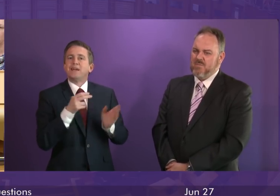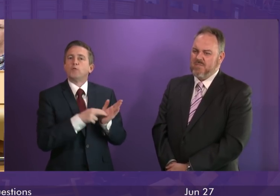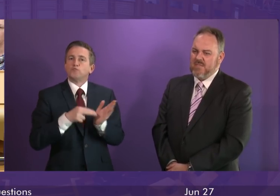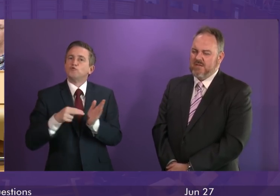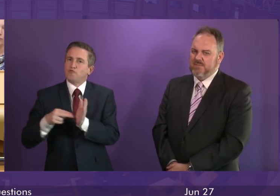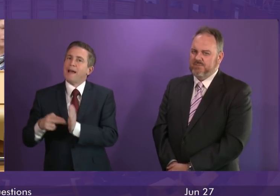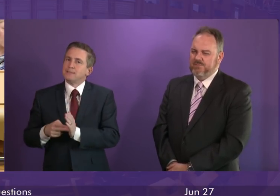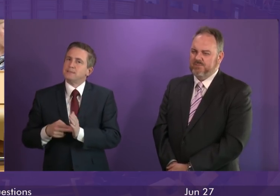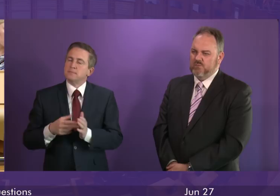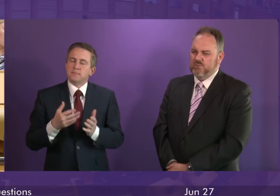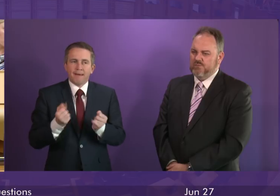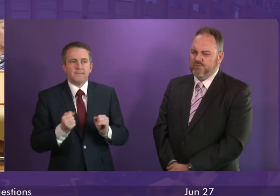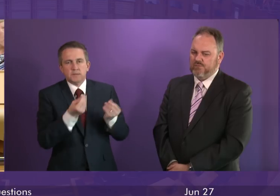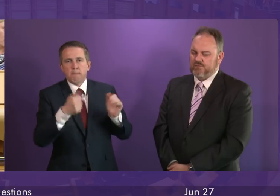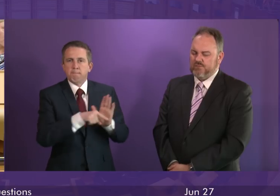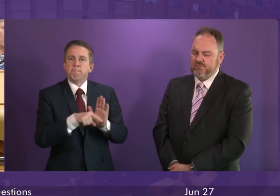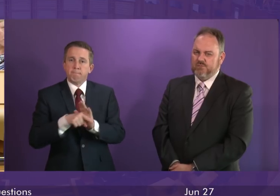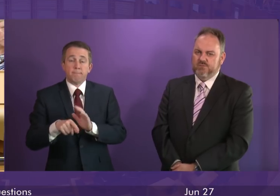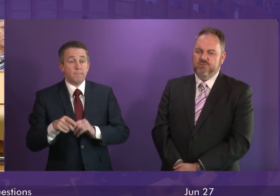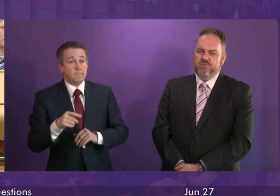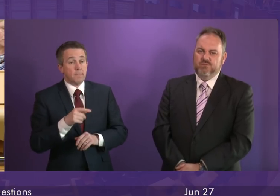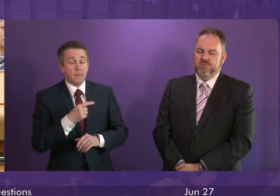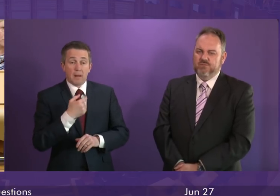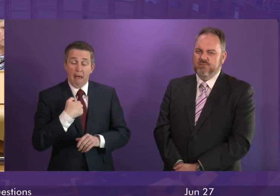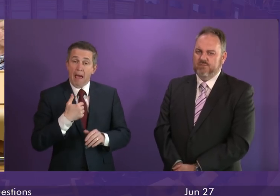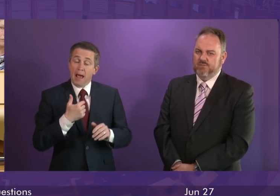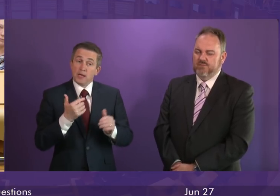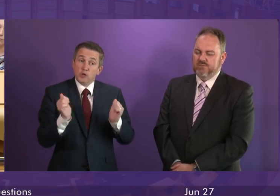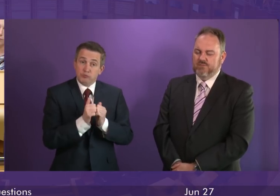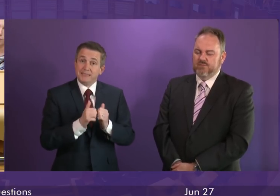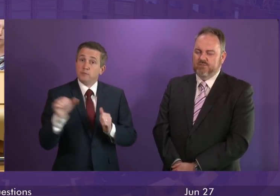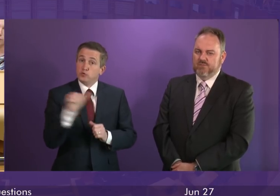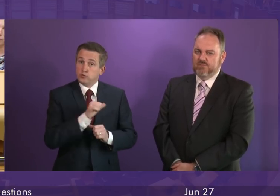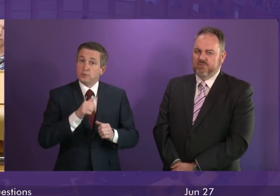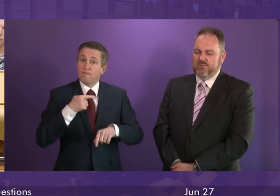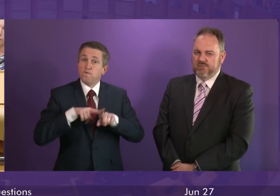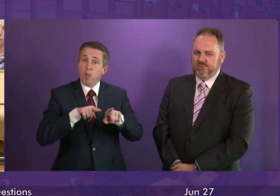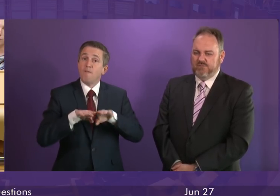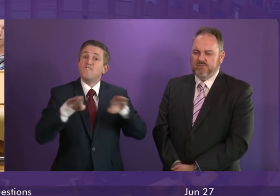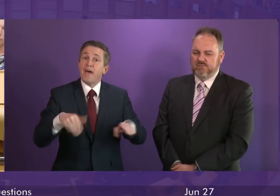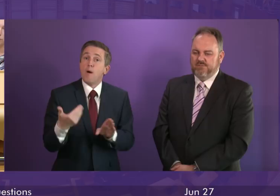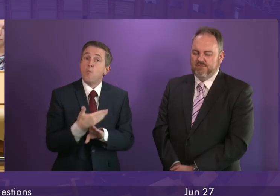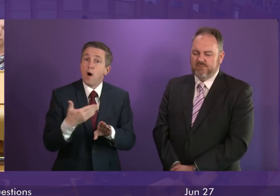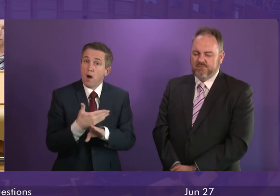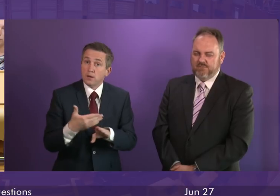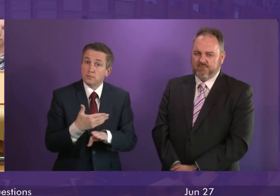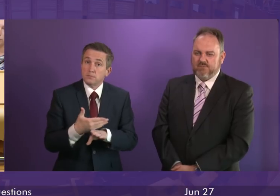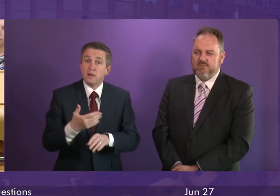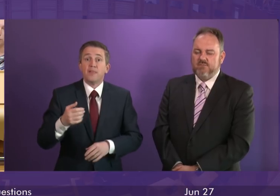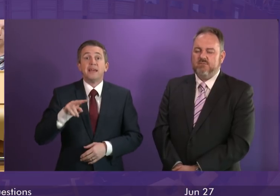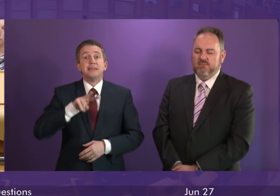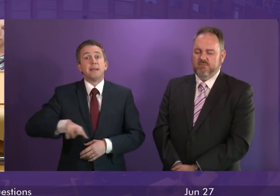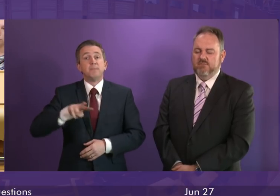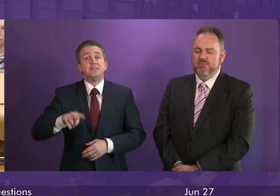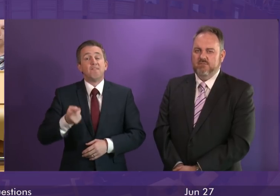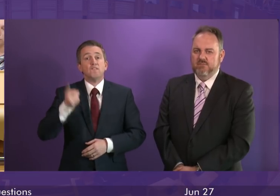the economy. I also strongly endorse the comments made about fair work. I m very happy to undertake that the Deputy First Minister will raise